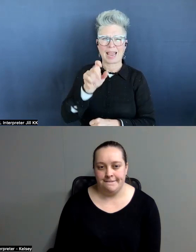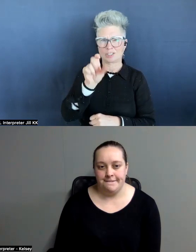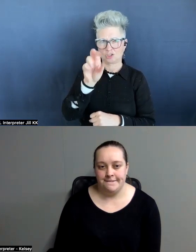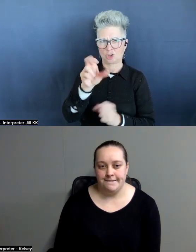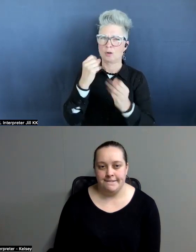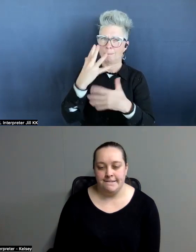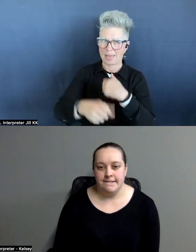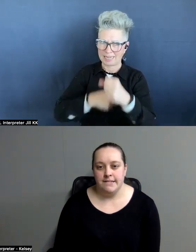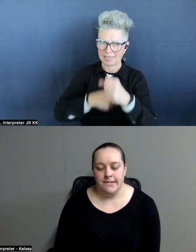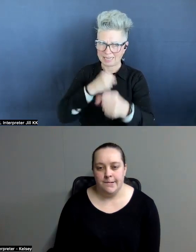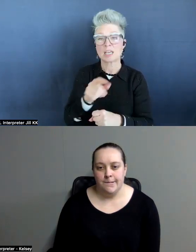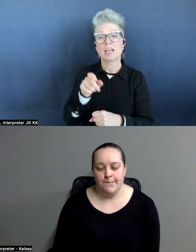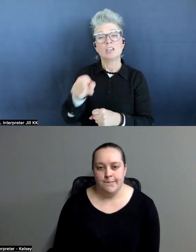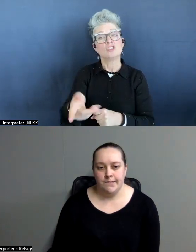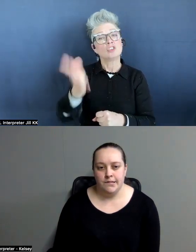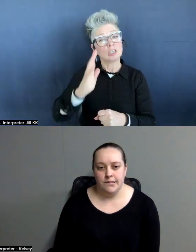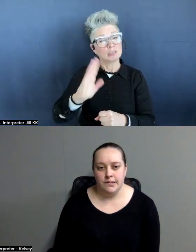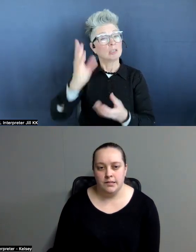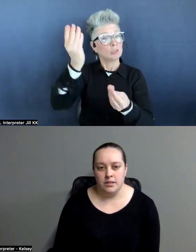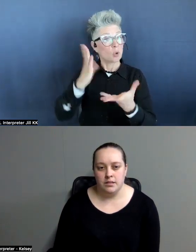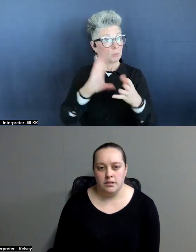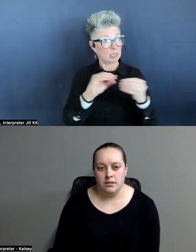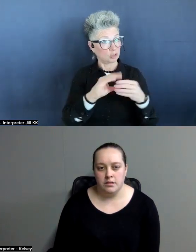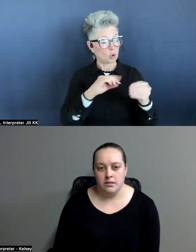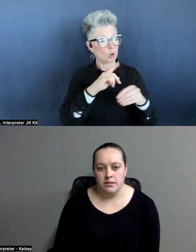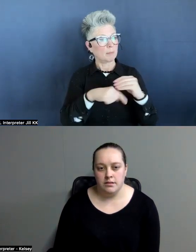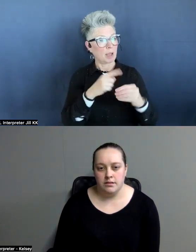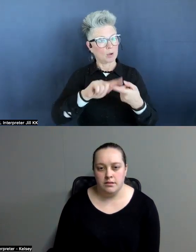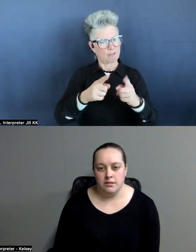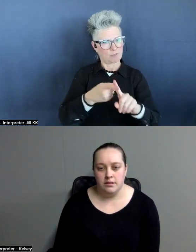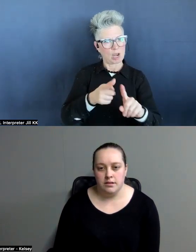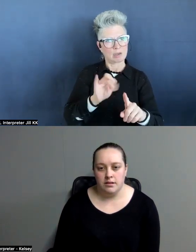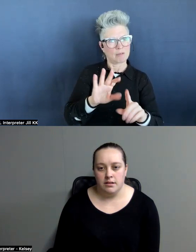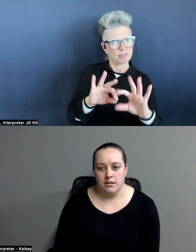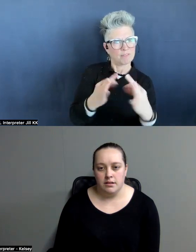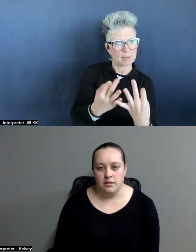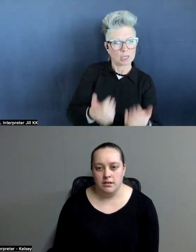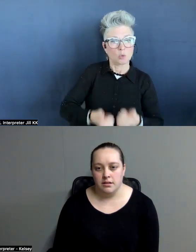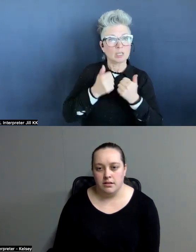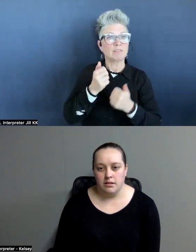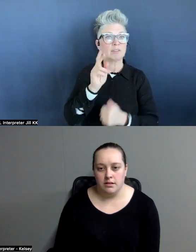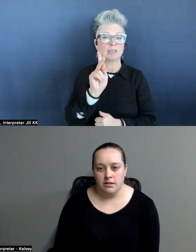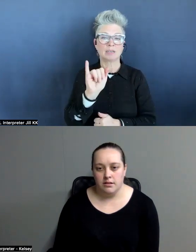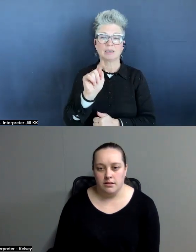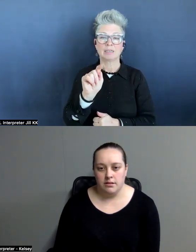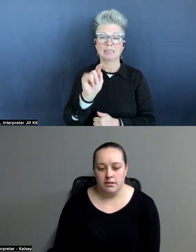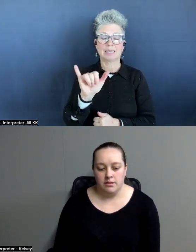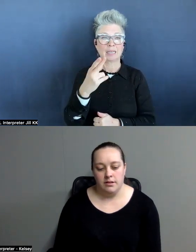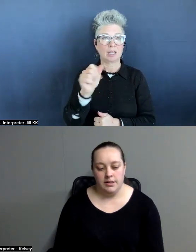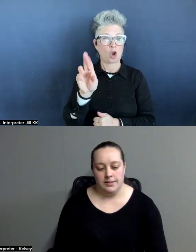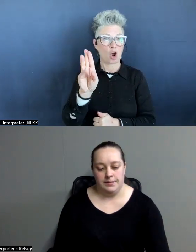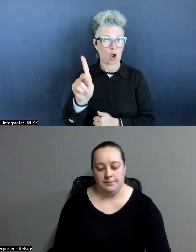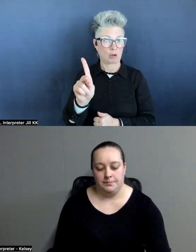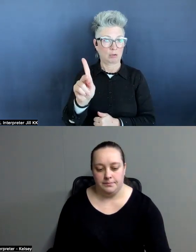she had once told me a story about someone that a friend of our family that lived out in Kitty Hawk and Kitty Hawk, North